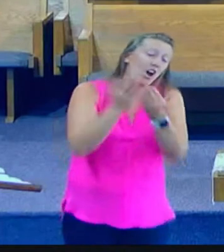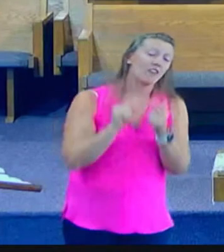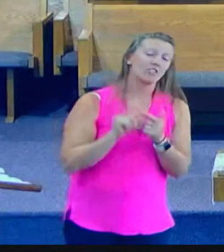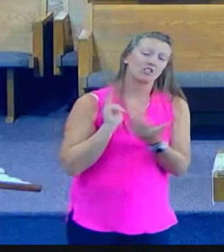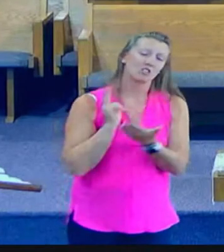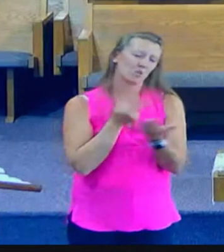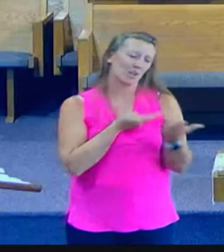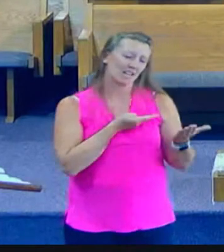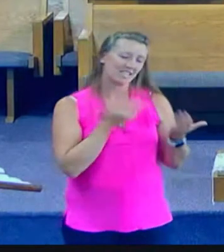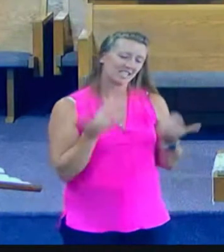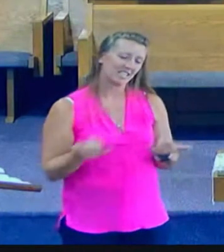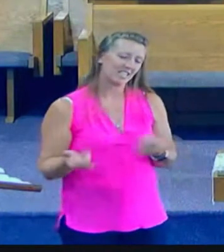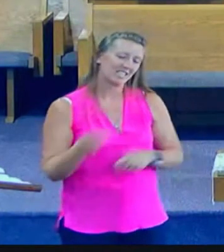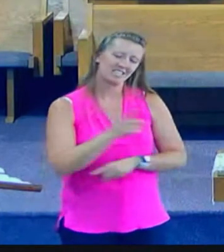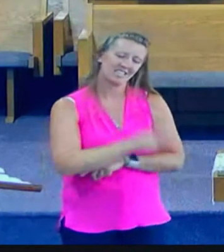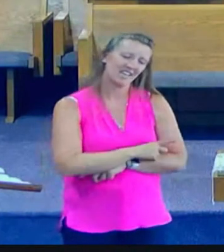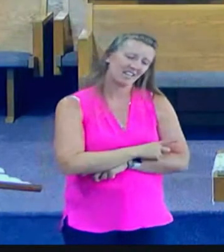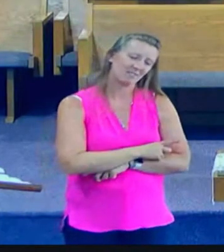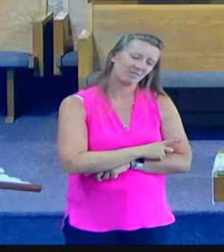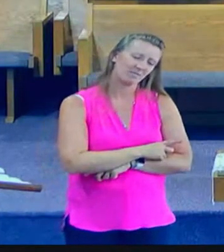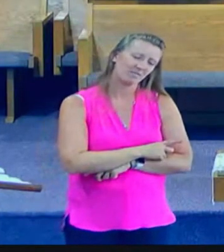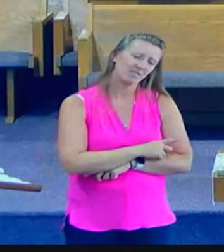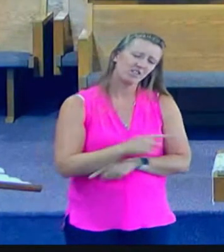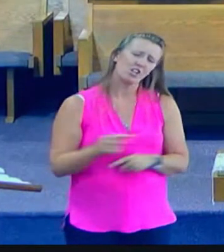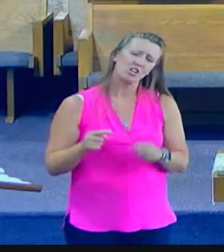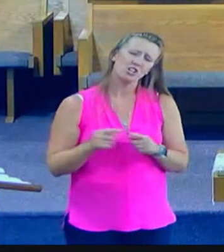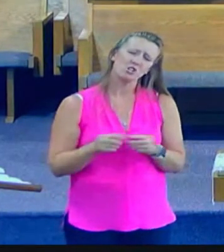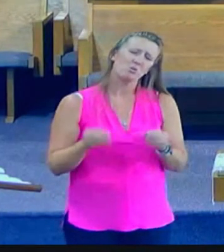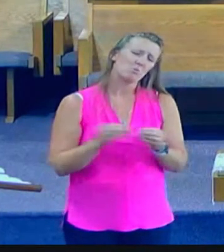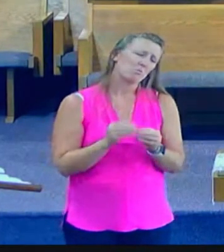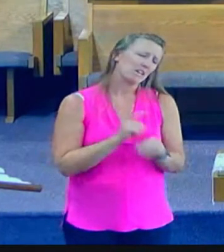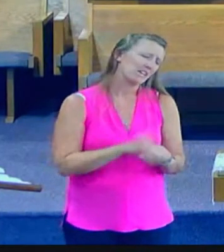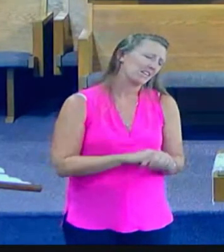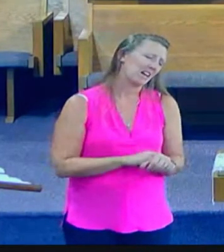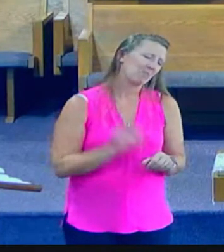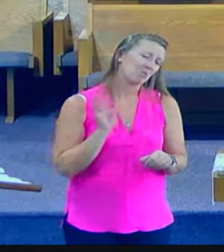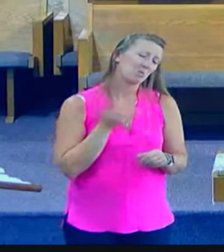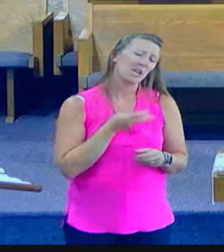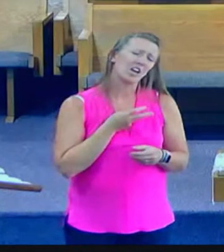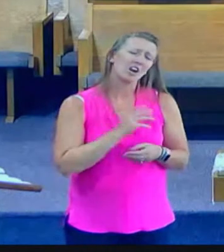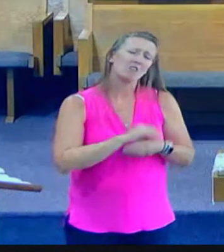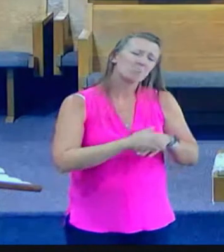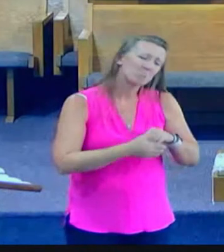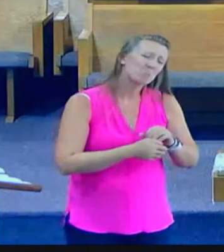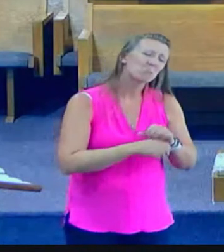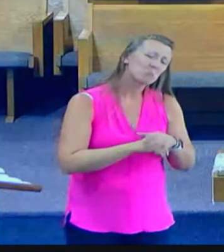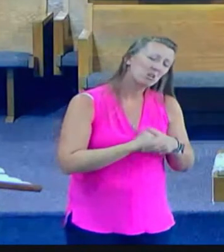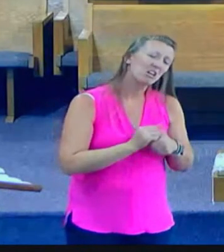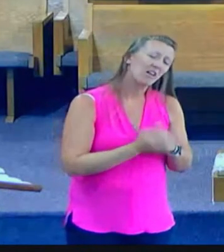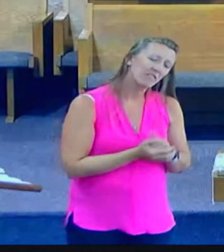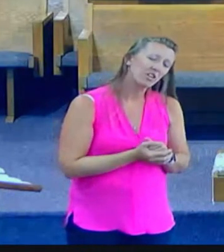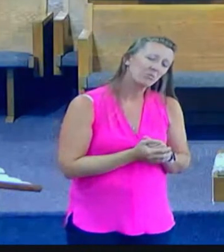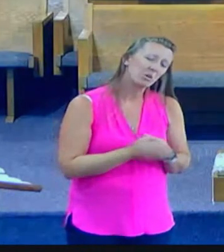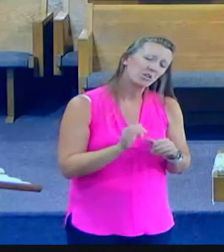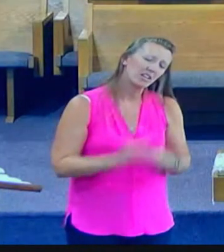all too often father we have everything just the way we want it because that's the way we're comfortable